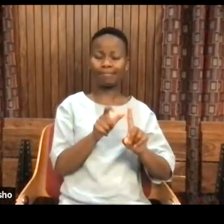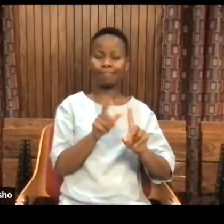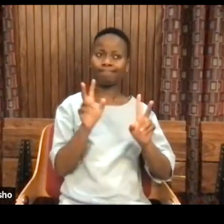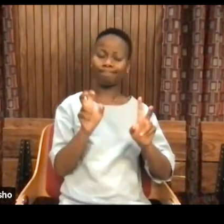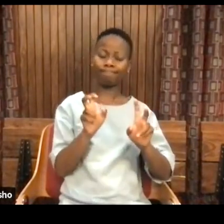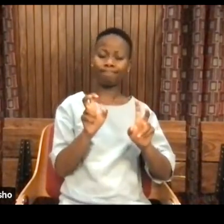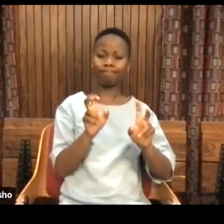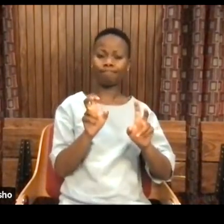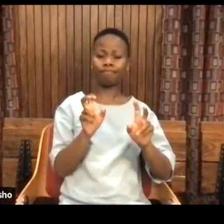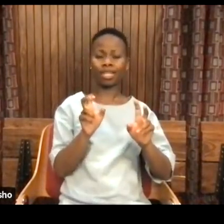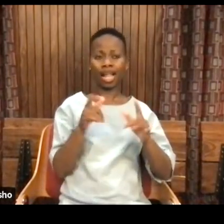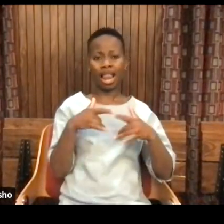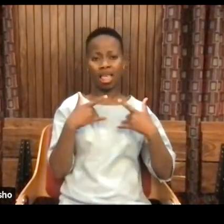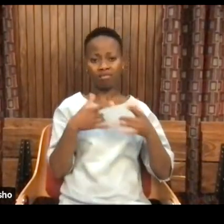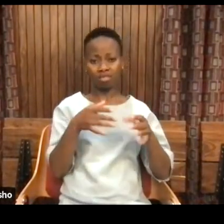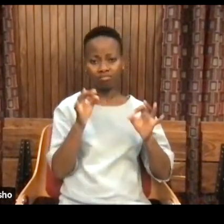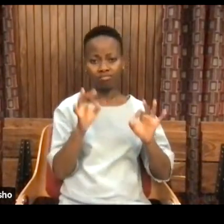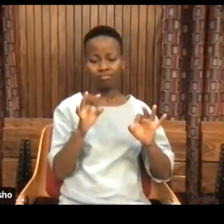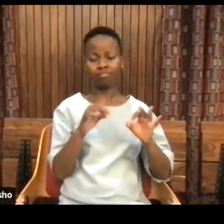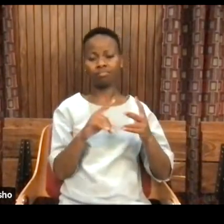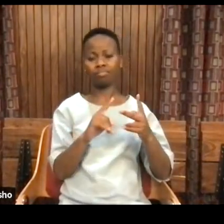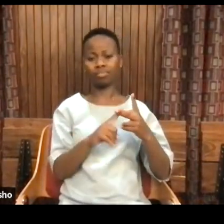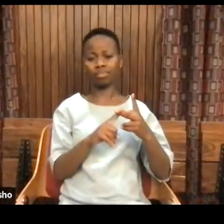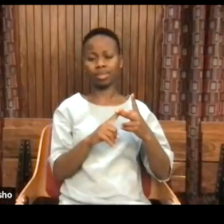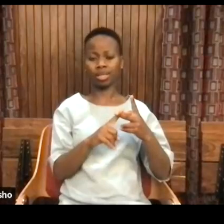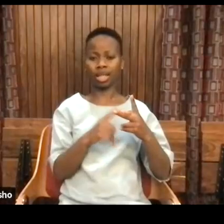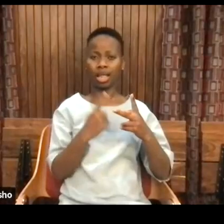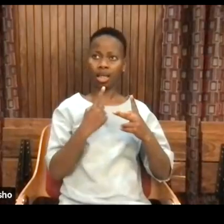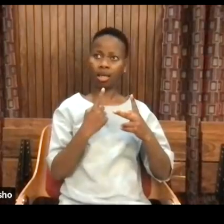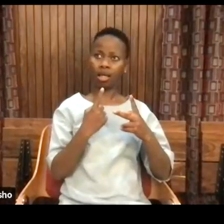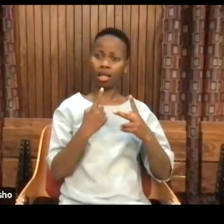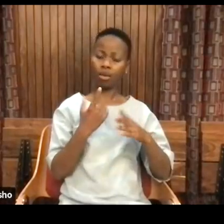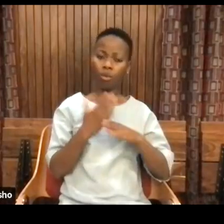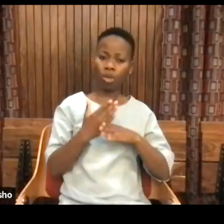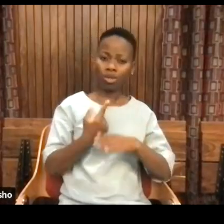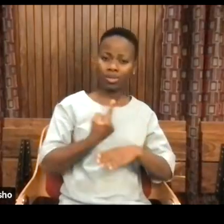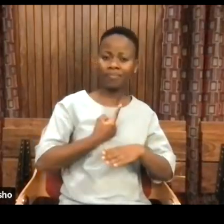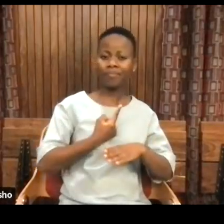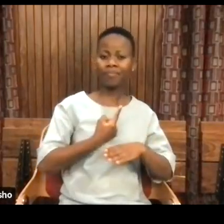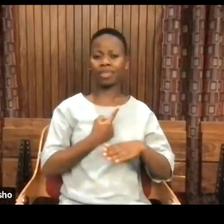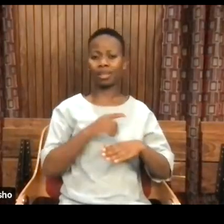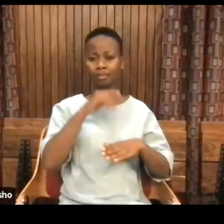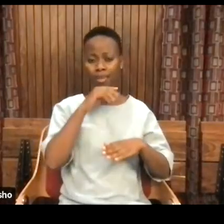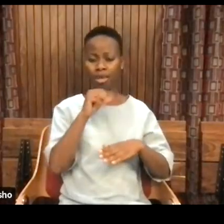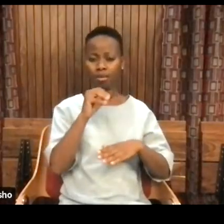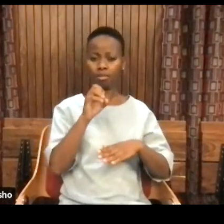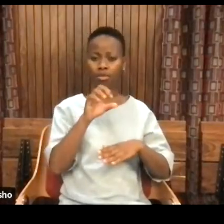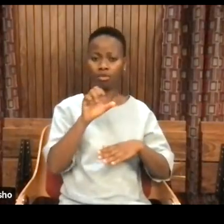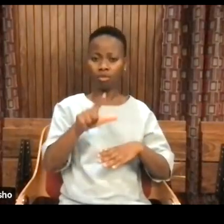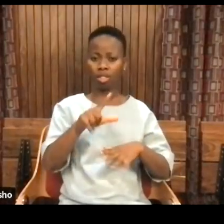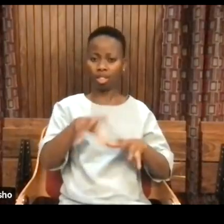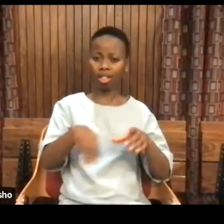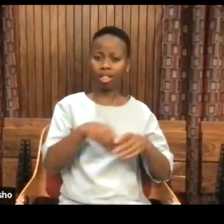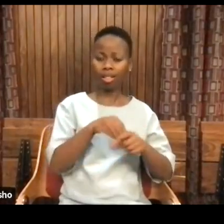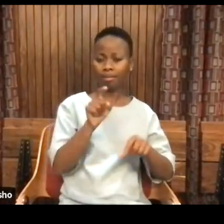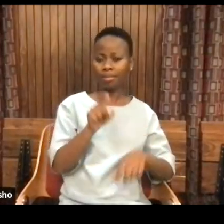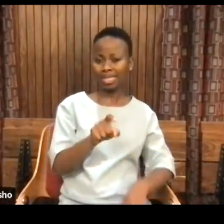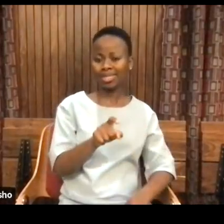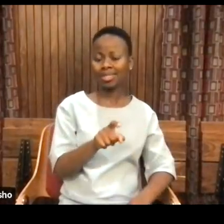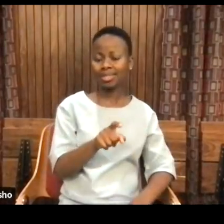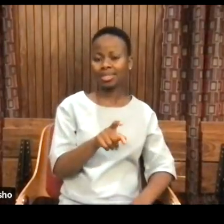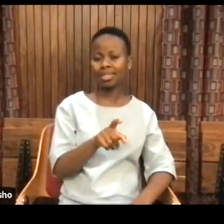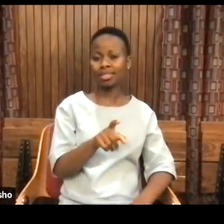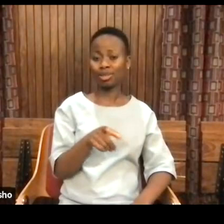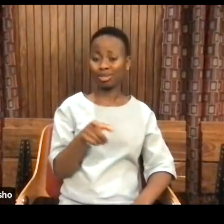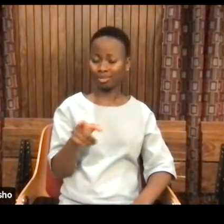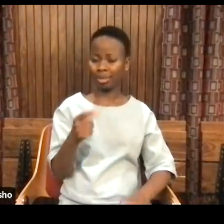it's self-righteous, and it appeals to notions of moral purity. This often leads to a dichotomy, and we